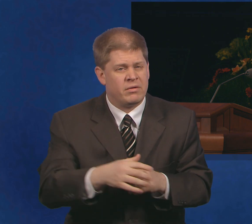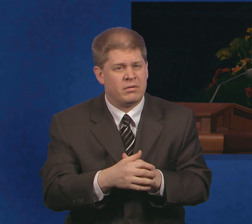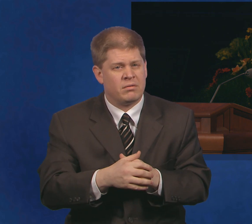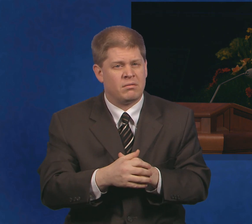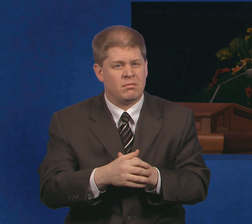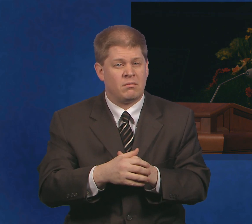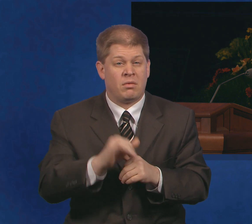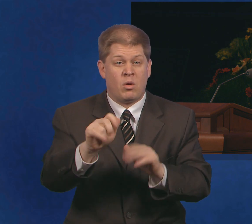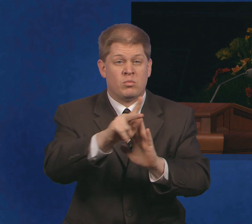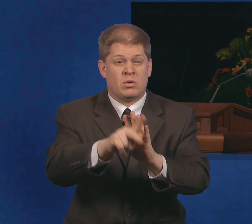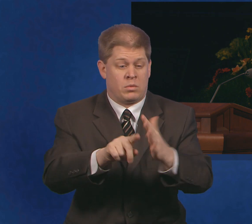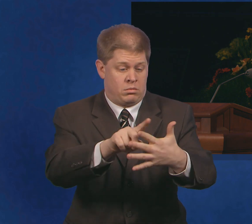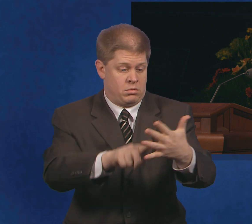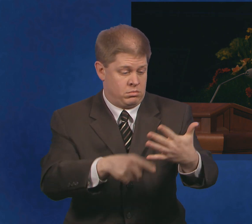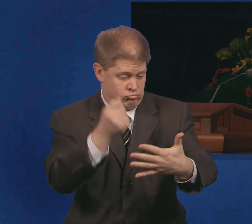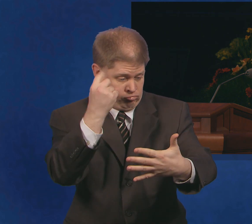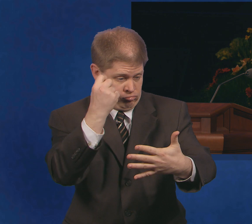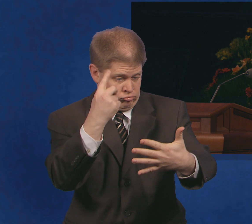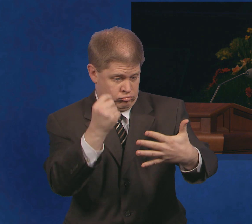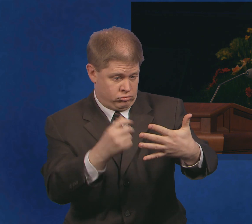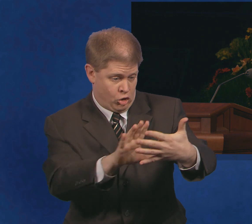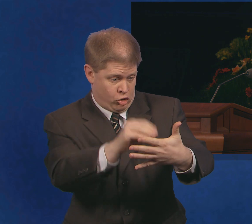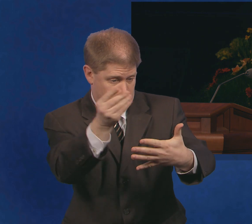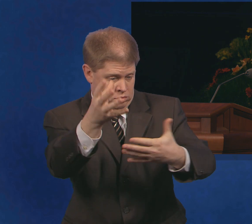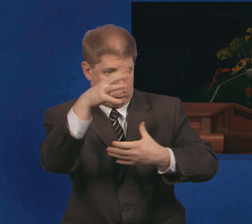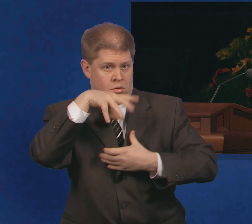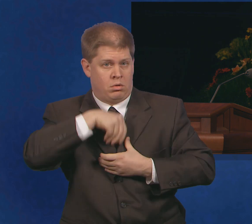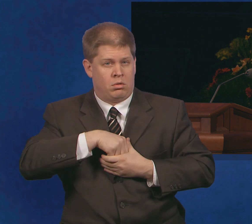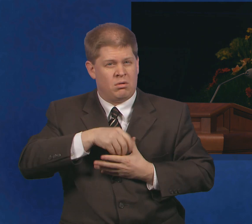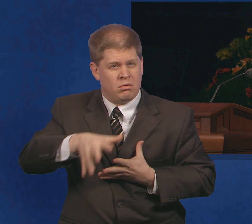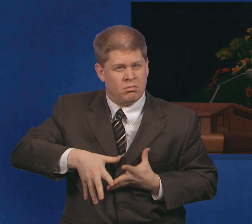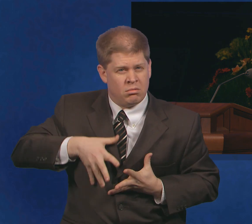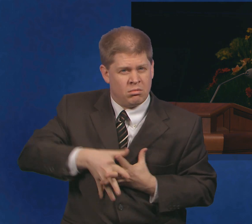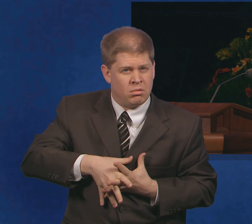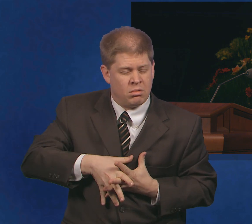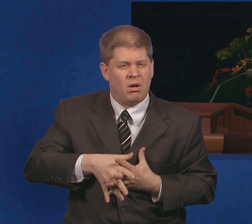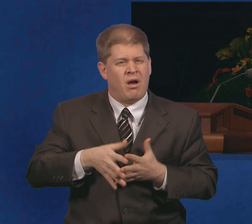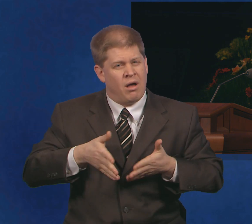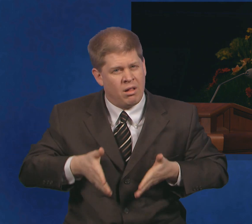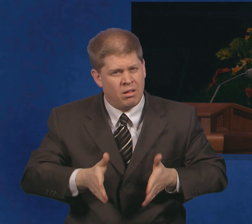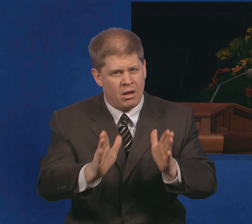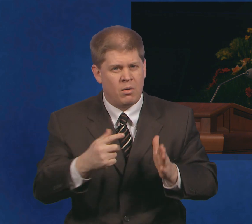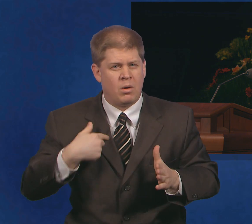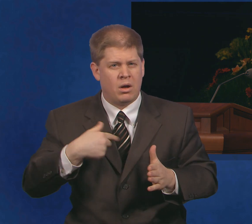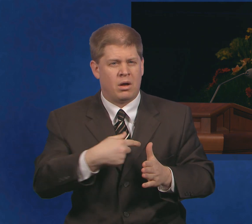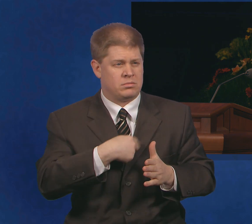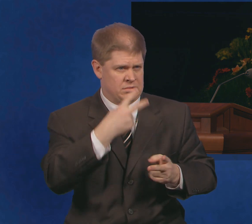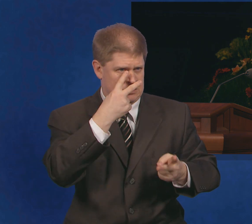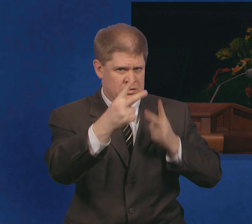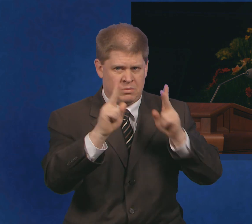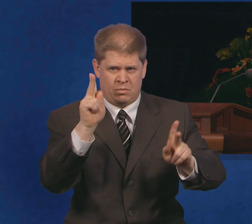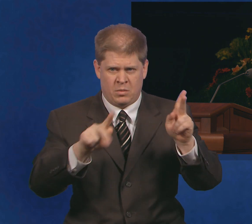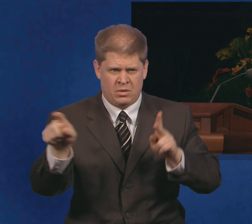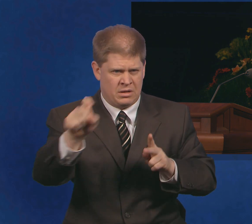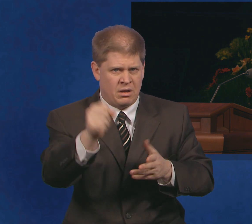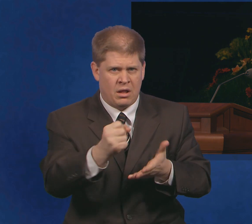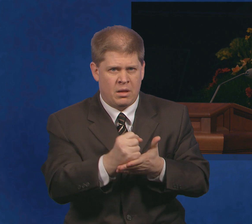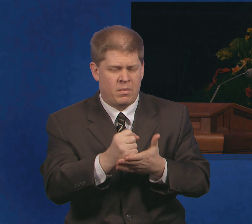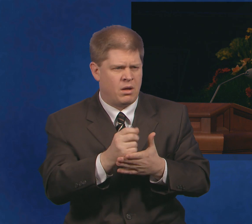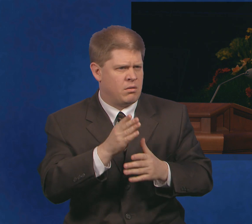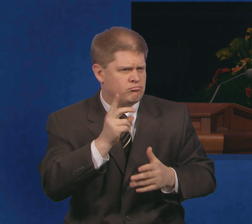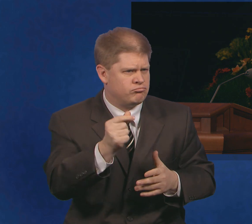into our hearts will make it possible for us to see and take opportunities to help whenever